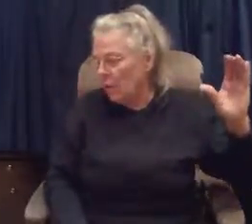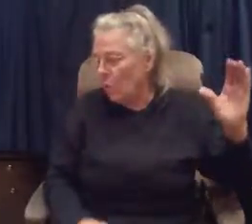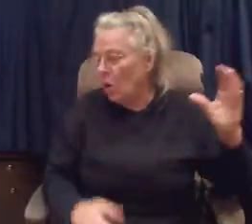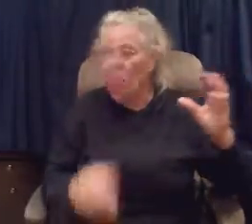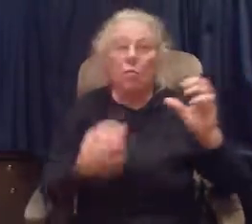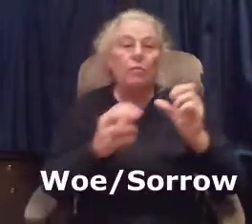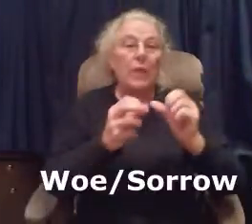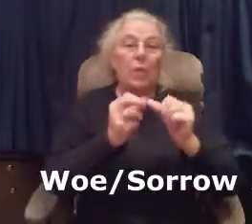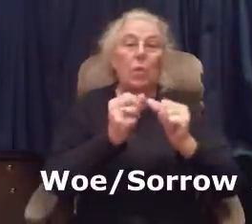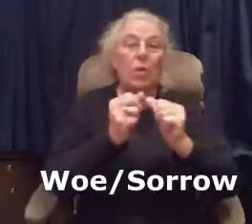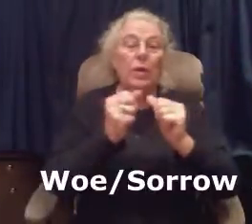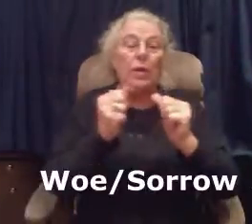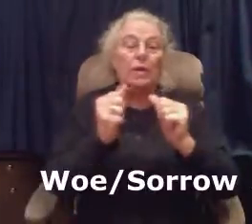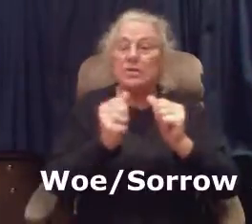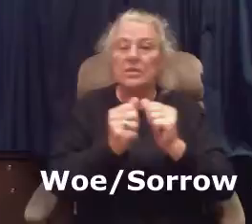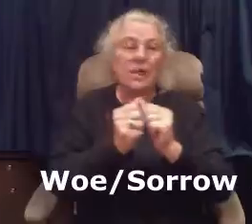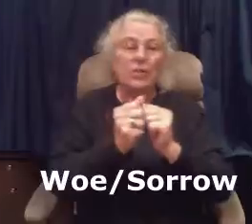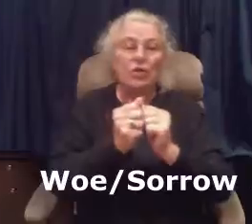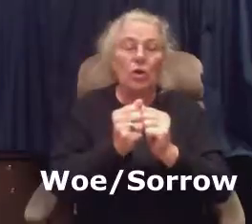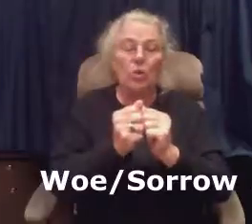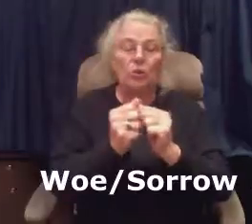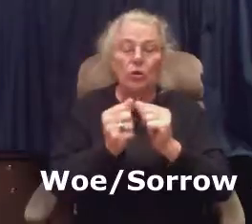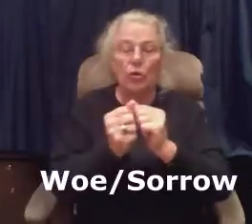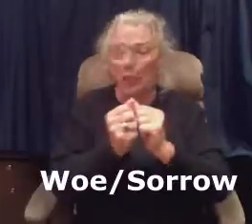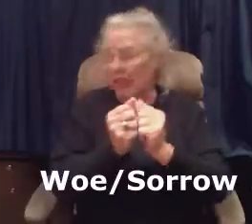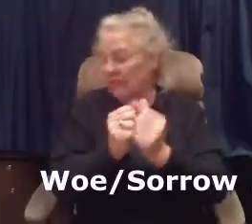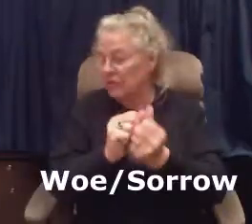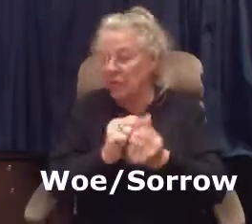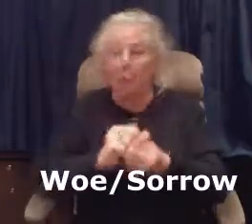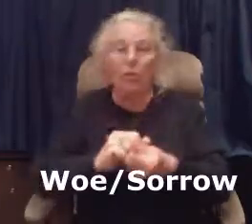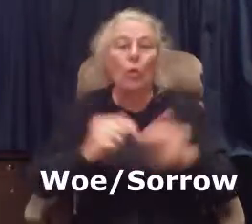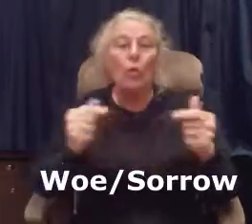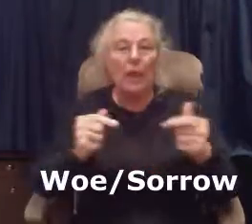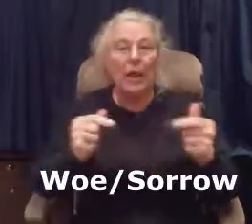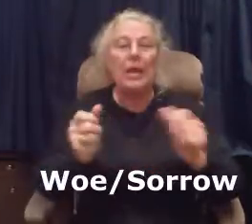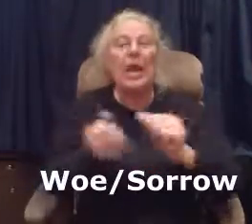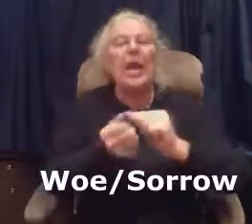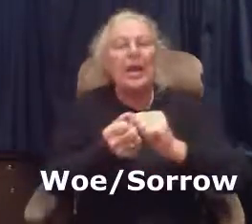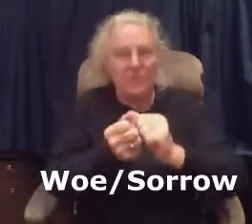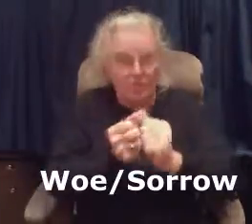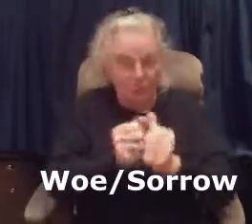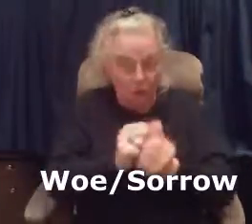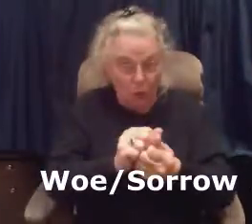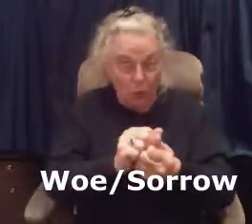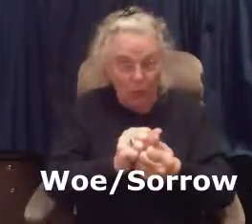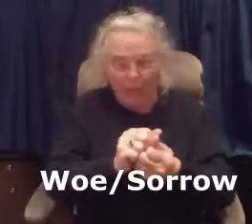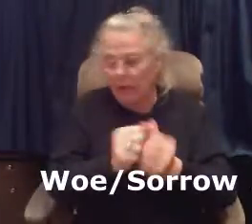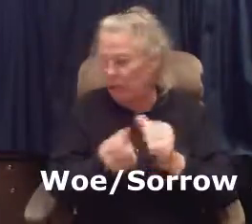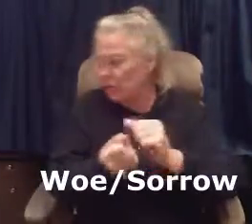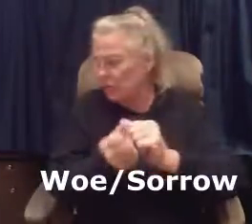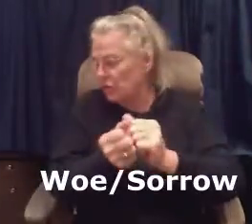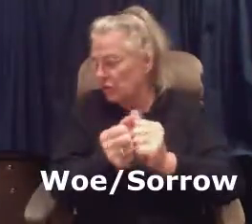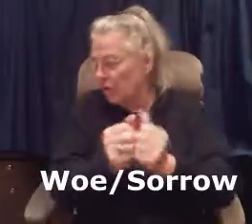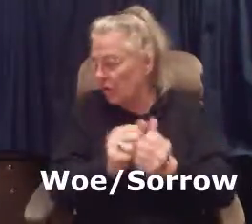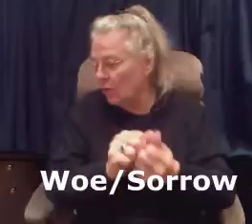And, woe. And, woe here is the same as sorrow. So, you're going to have sorrow, pain, and sorrow again. Sorrow.